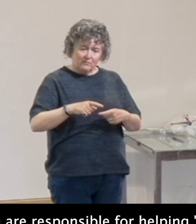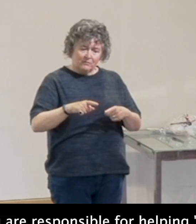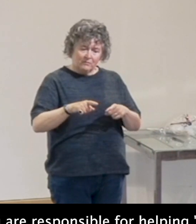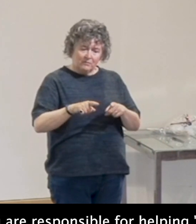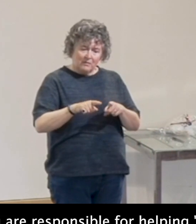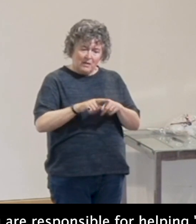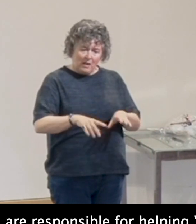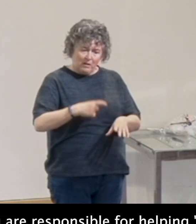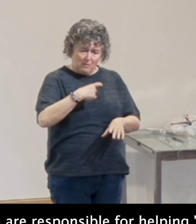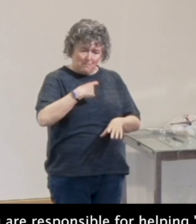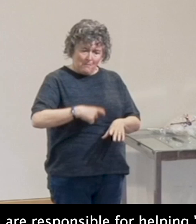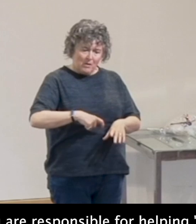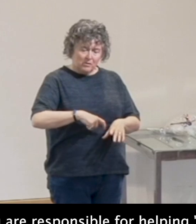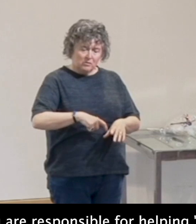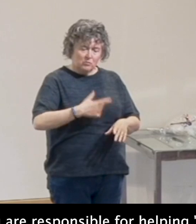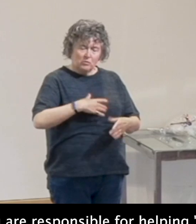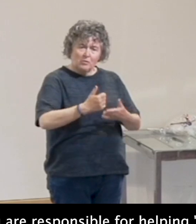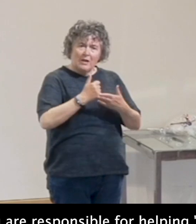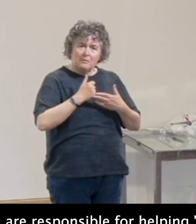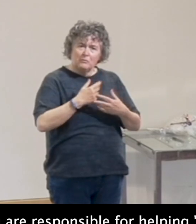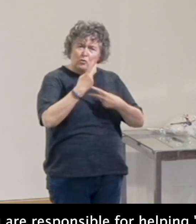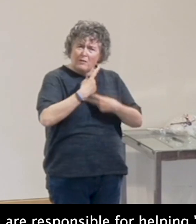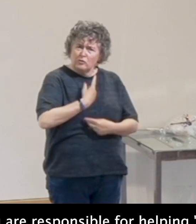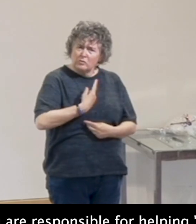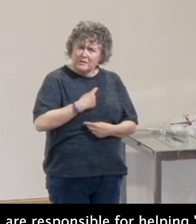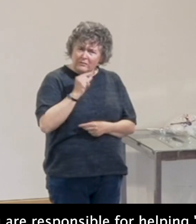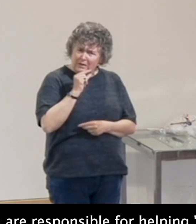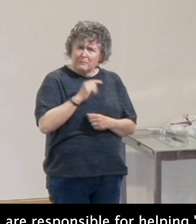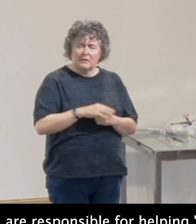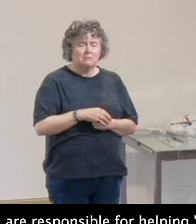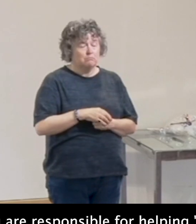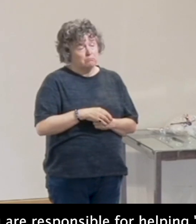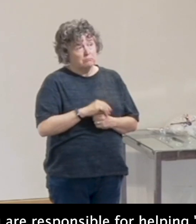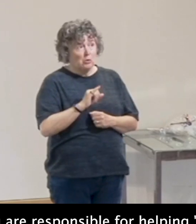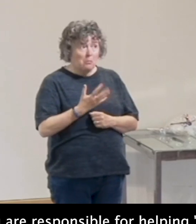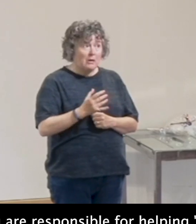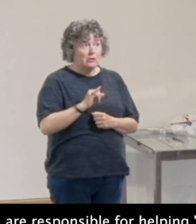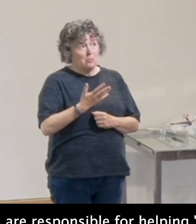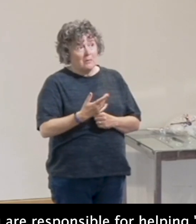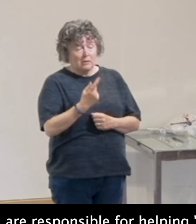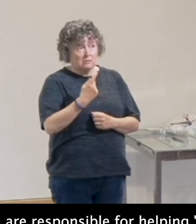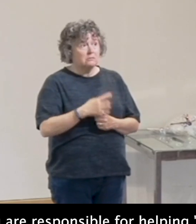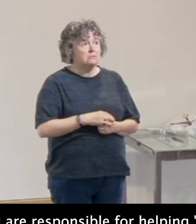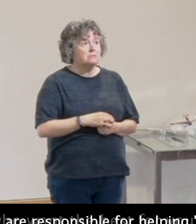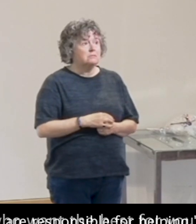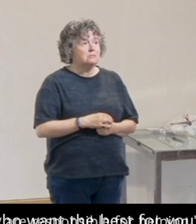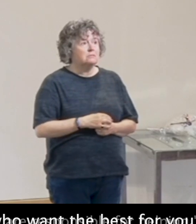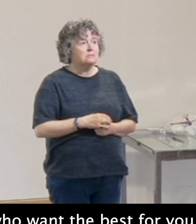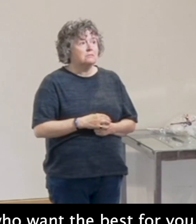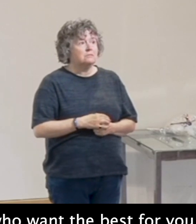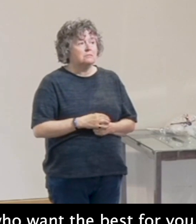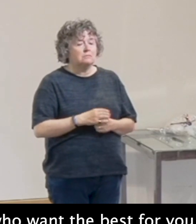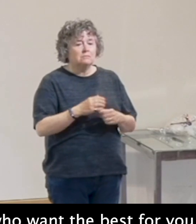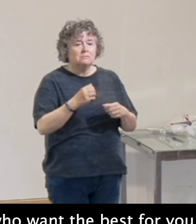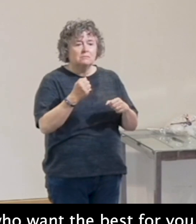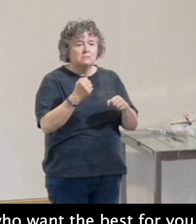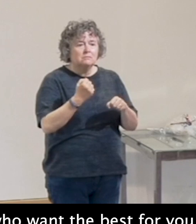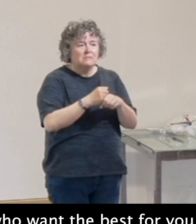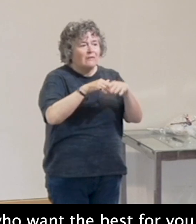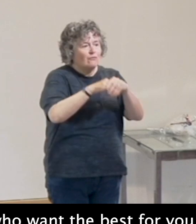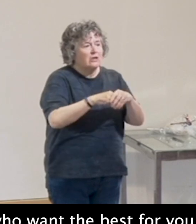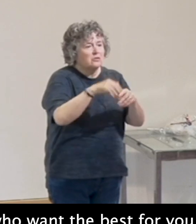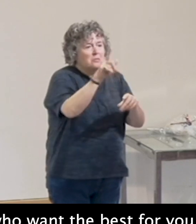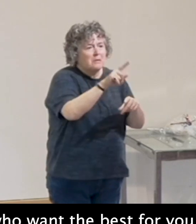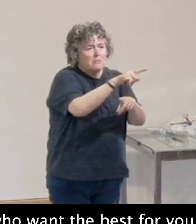helping. Kind of a little bit selfish, maybe. But, you know, okay. Now, this one I found a bit of a challenge. Make friends with